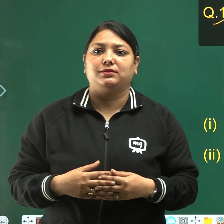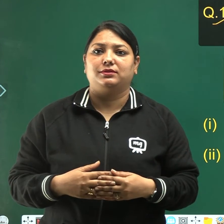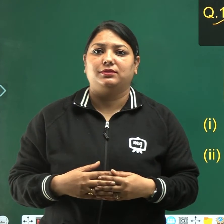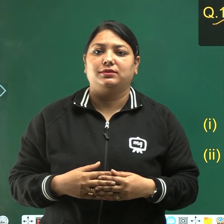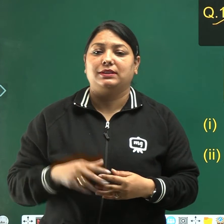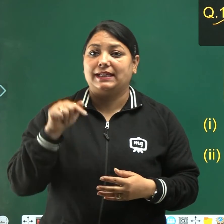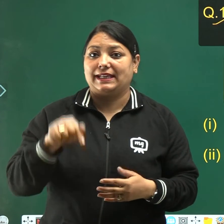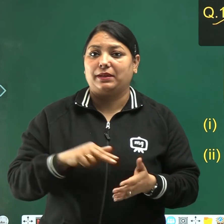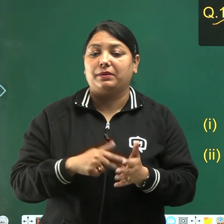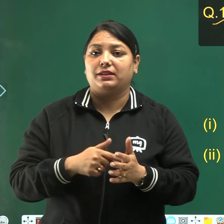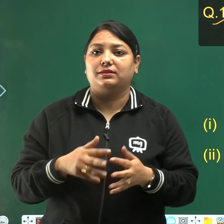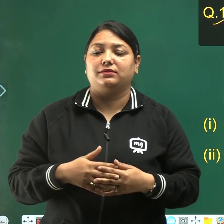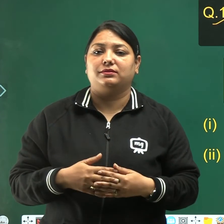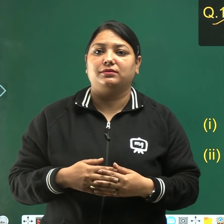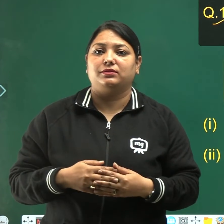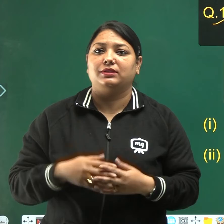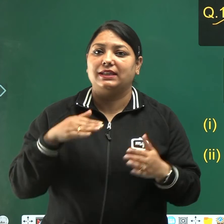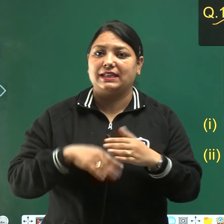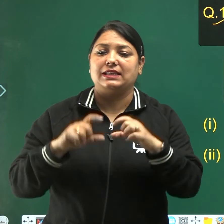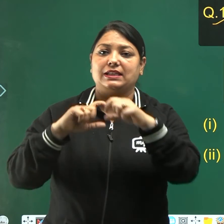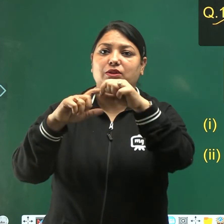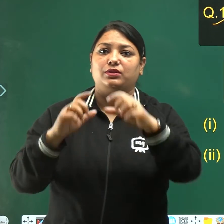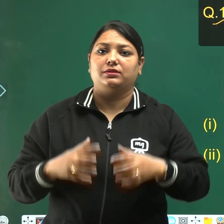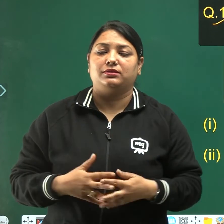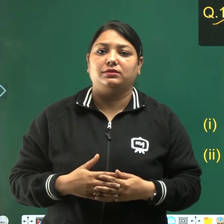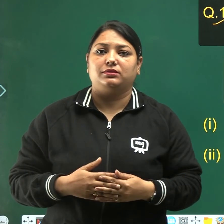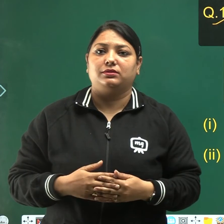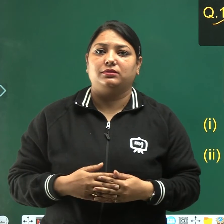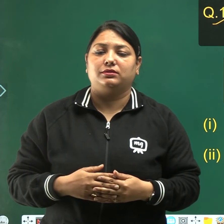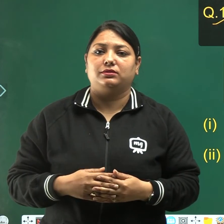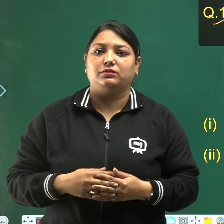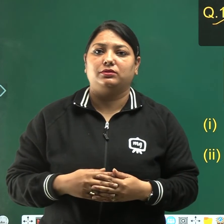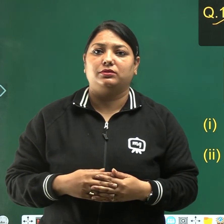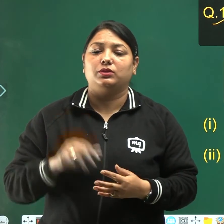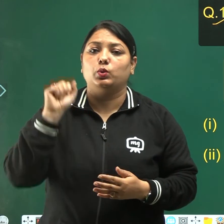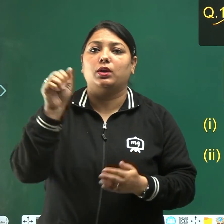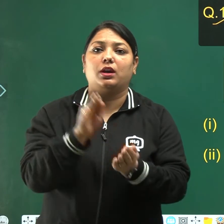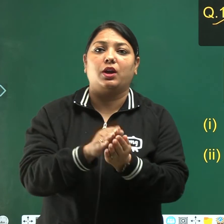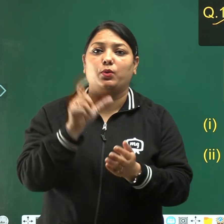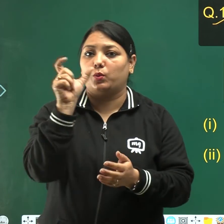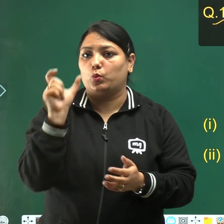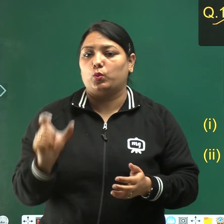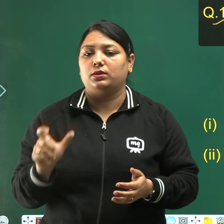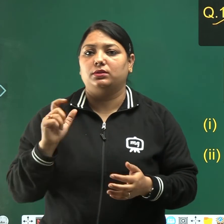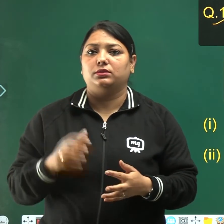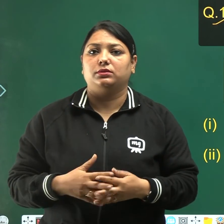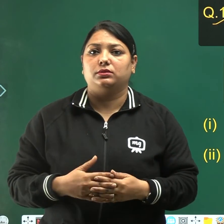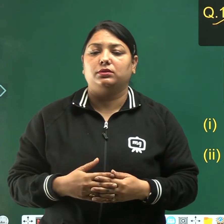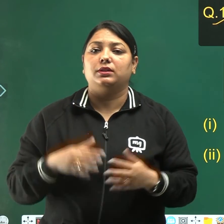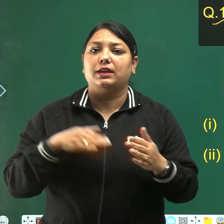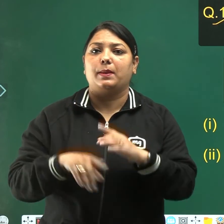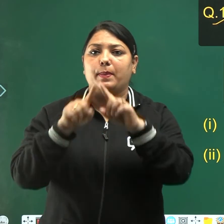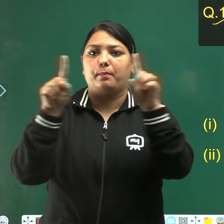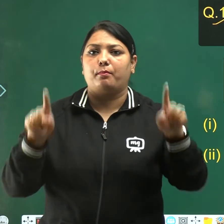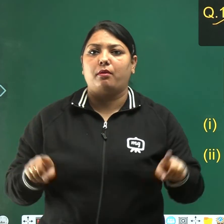It means, in this question, you are having words in the